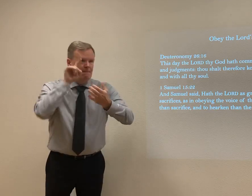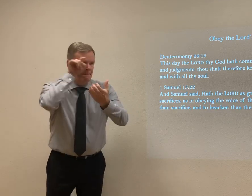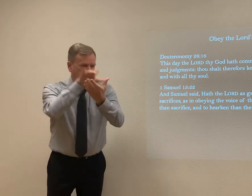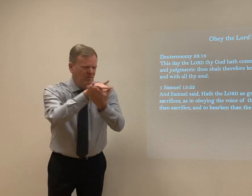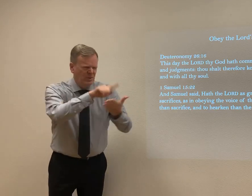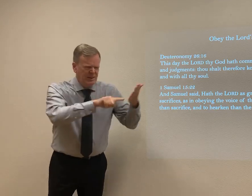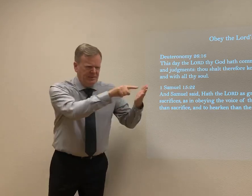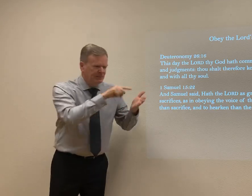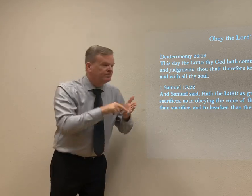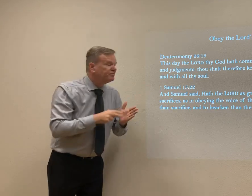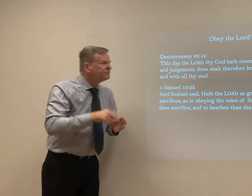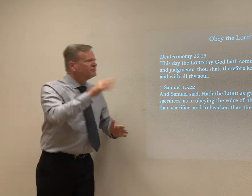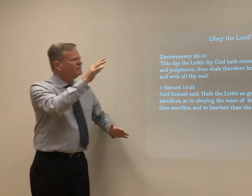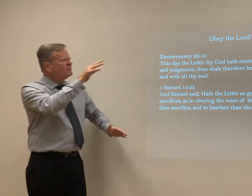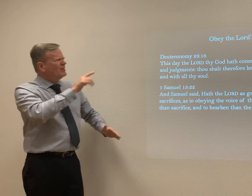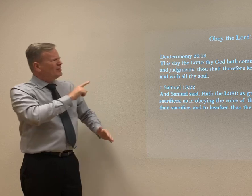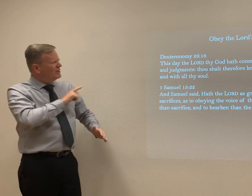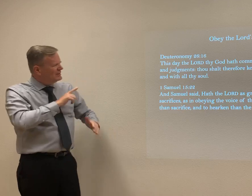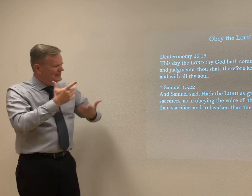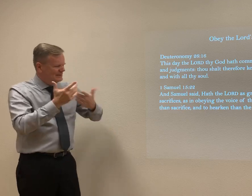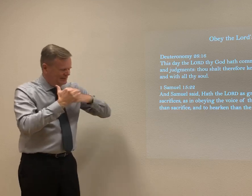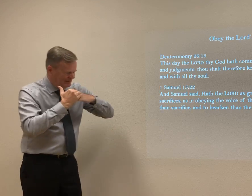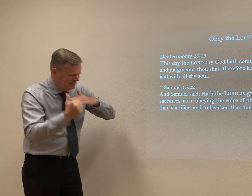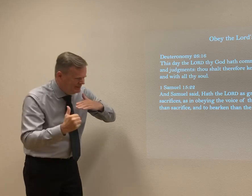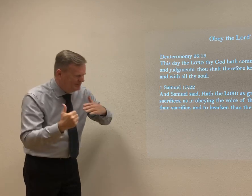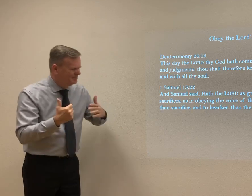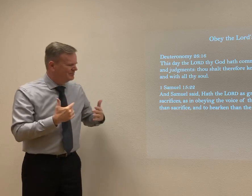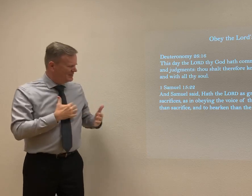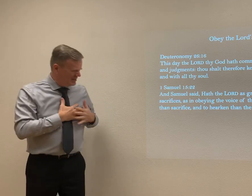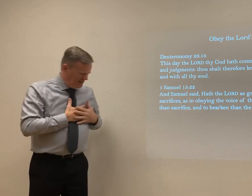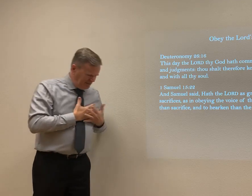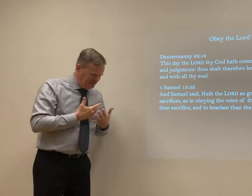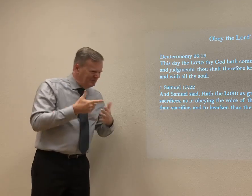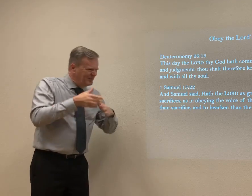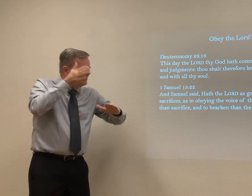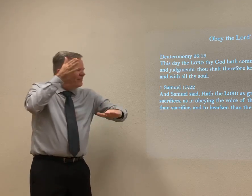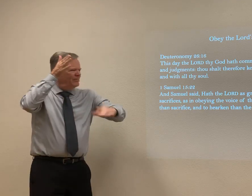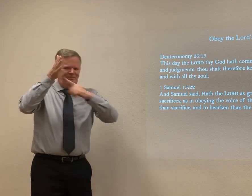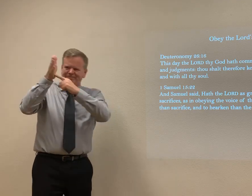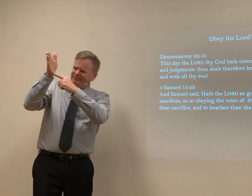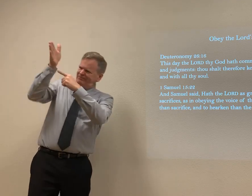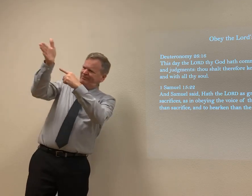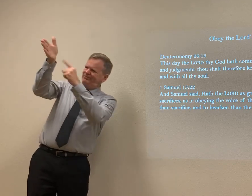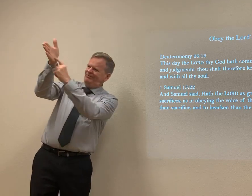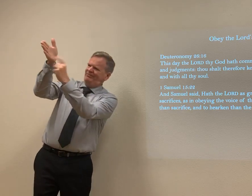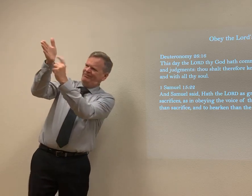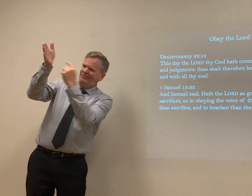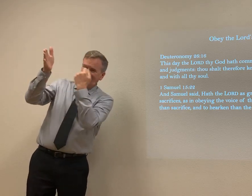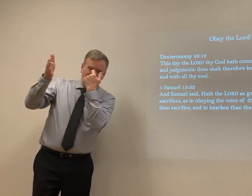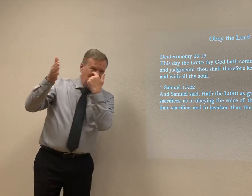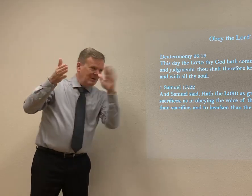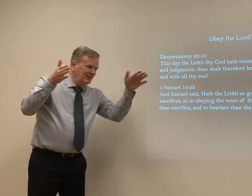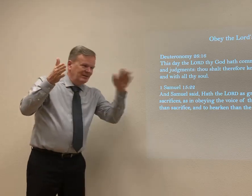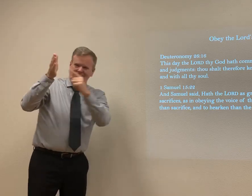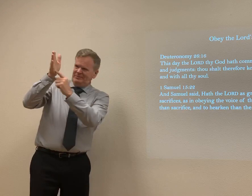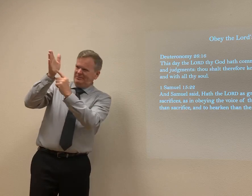story right, the pastor's assistant starts the conversation. Hey, I feel the Lord calling me. You know, it's my, I know it's in the future,